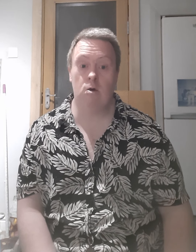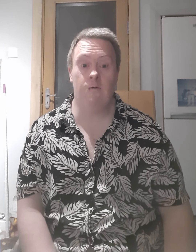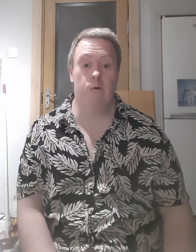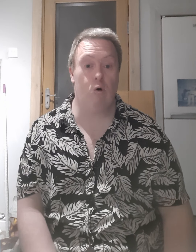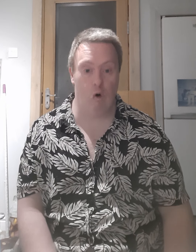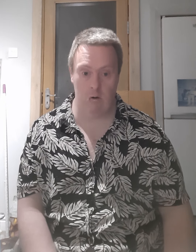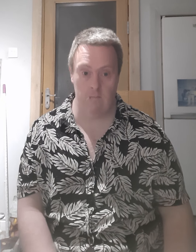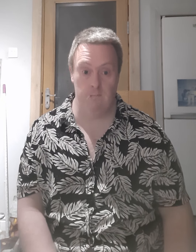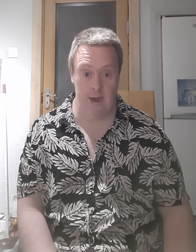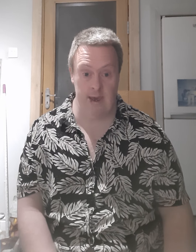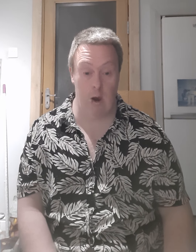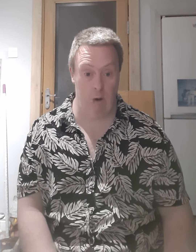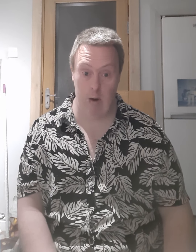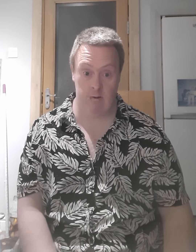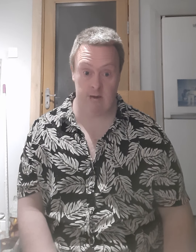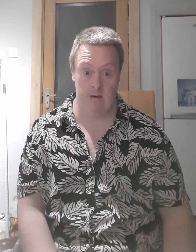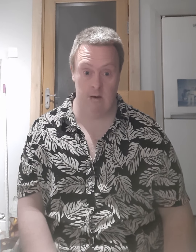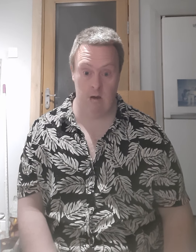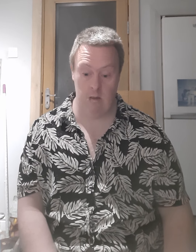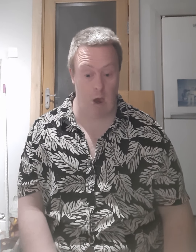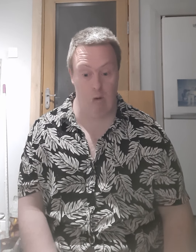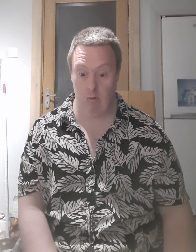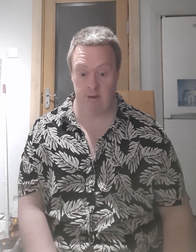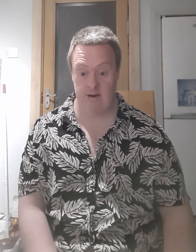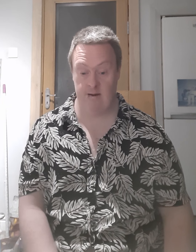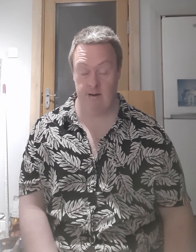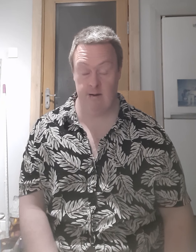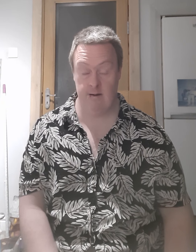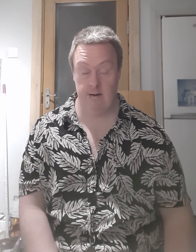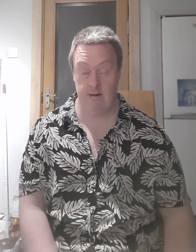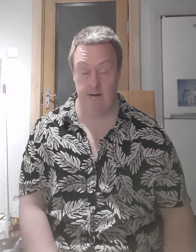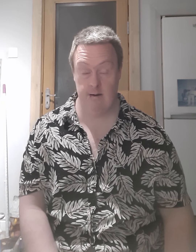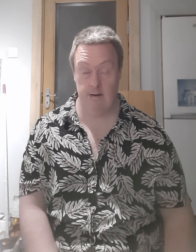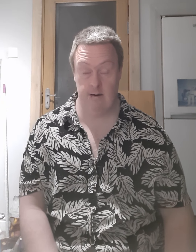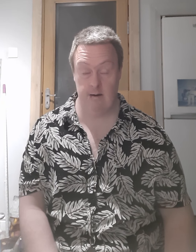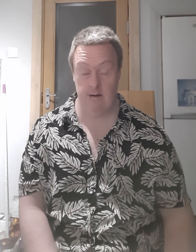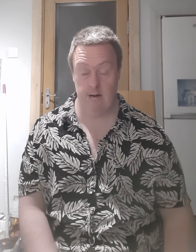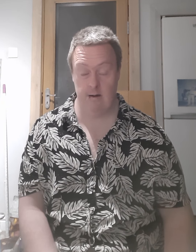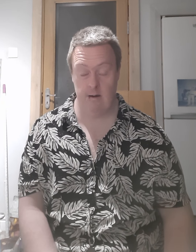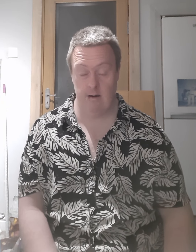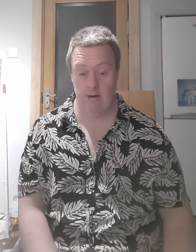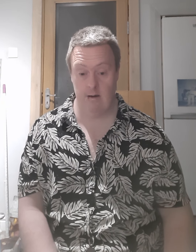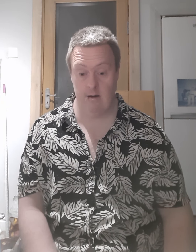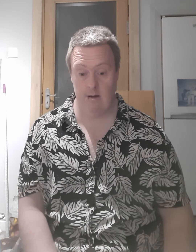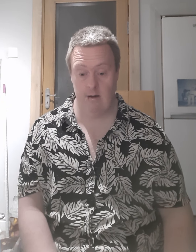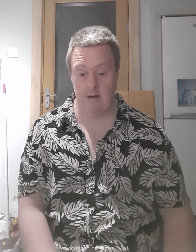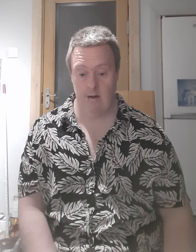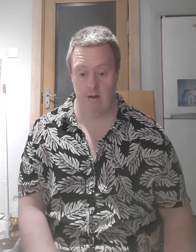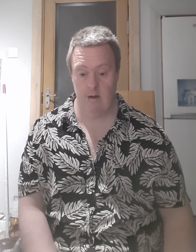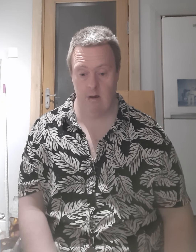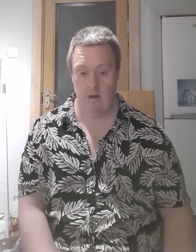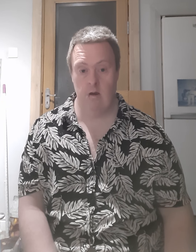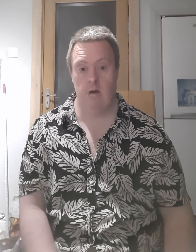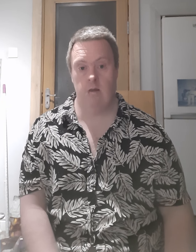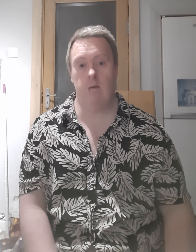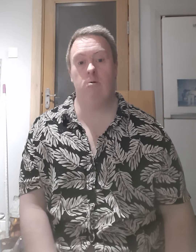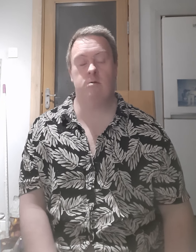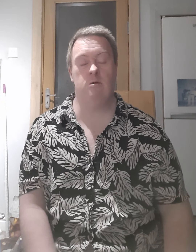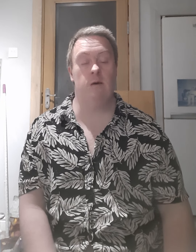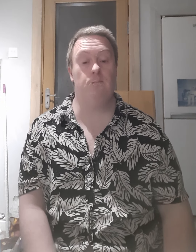time for hurting me around not around here they was doing the